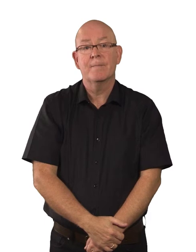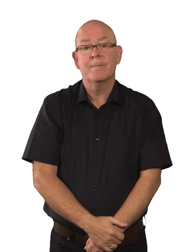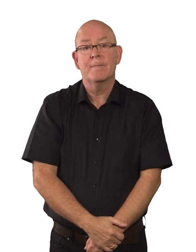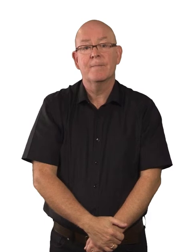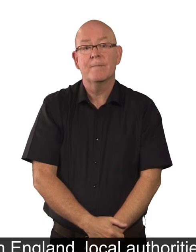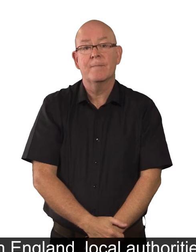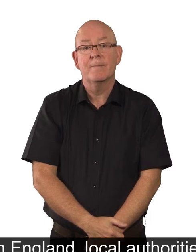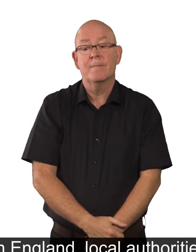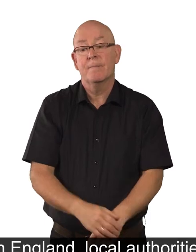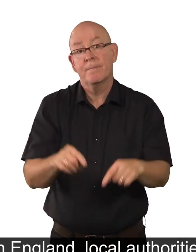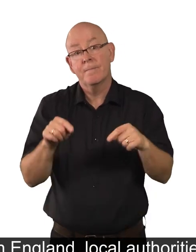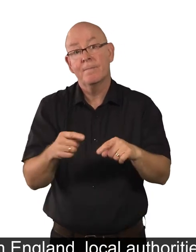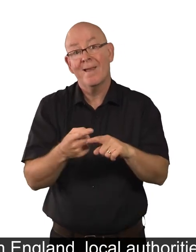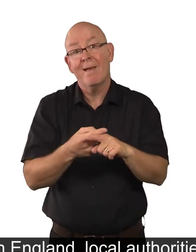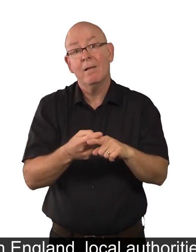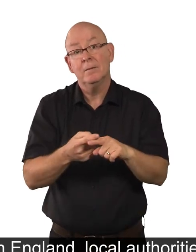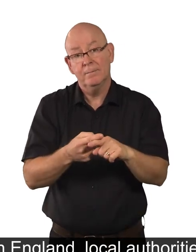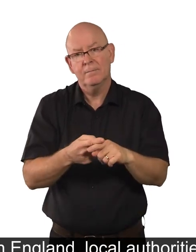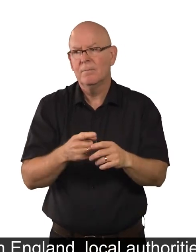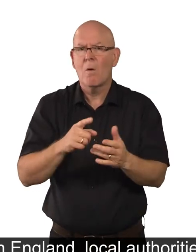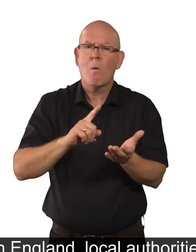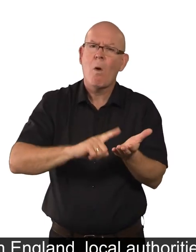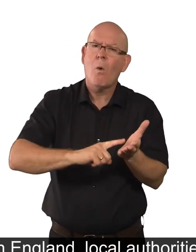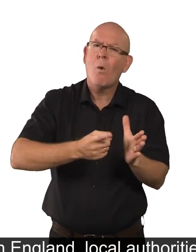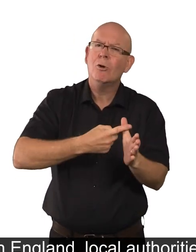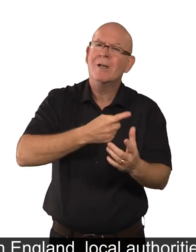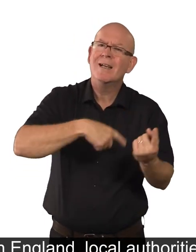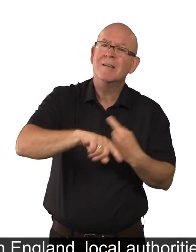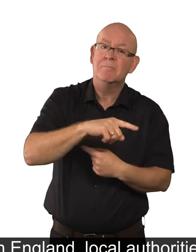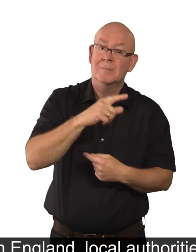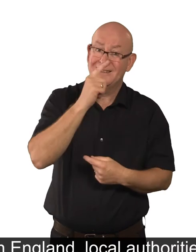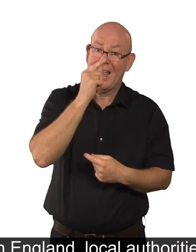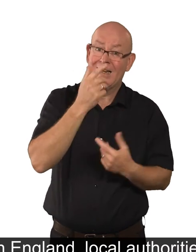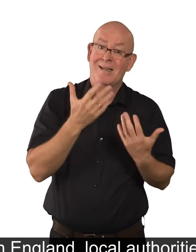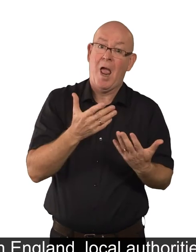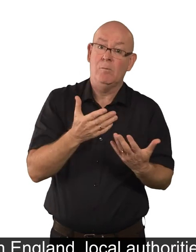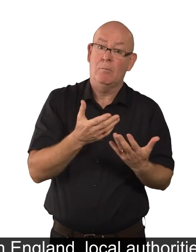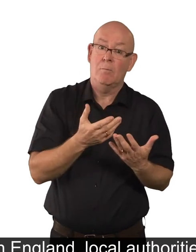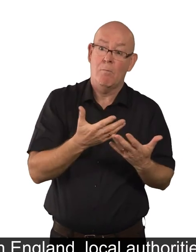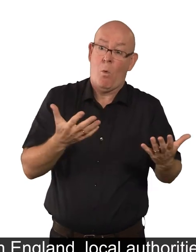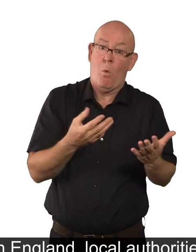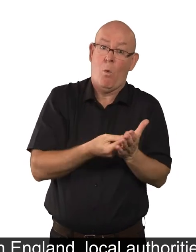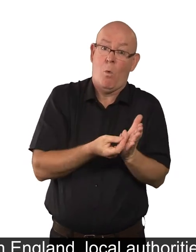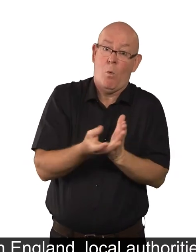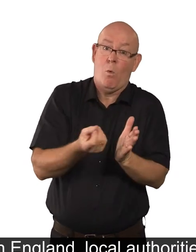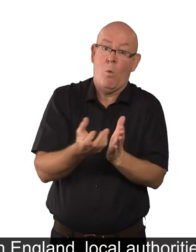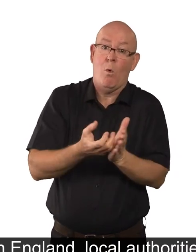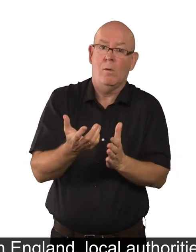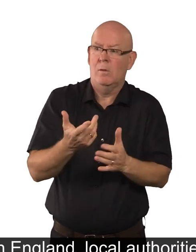In England, local authorities can now spend more money on making changes in older